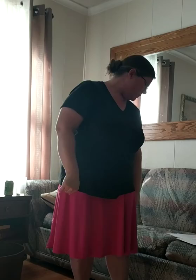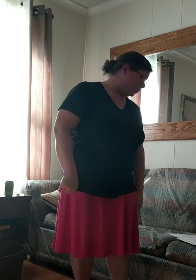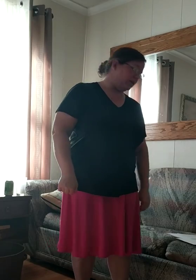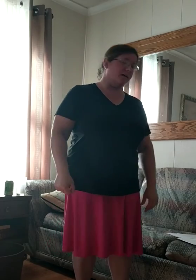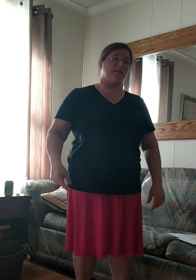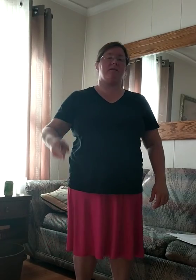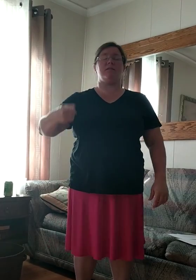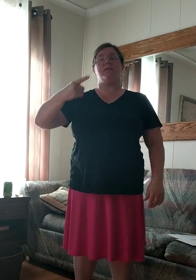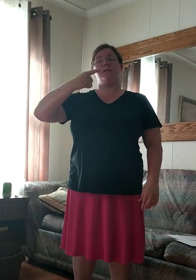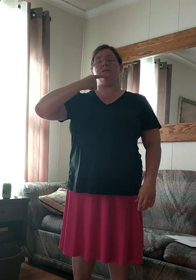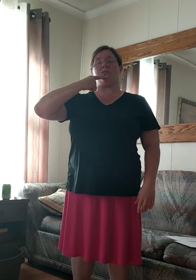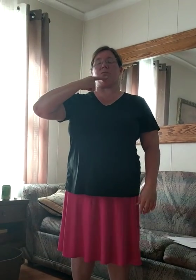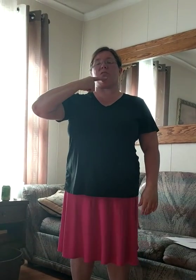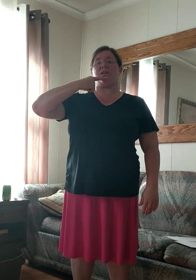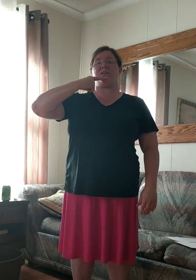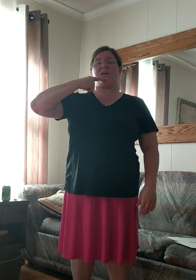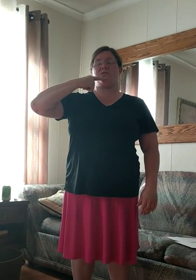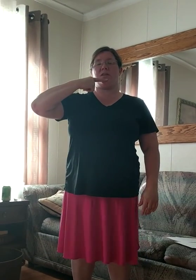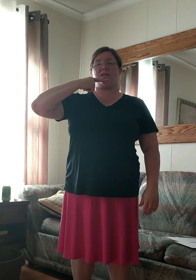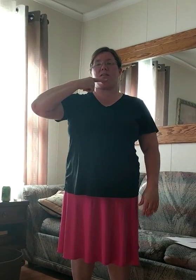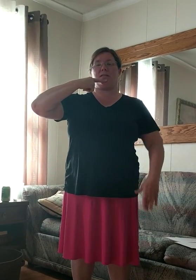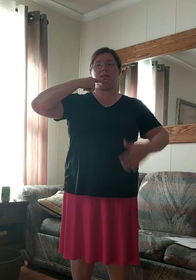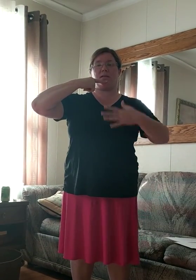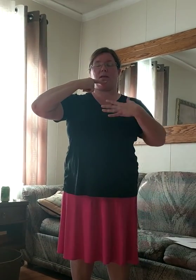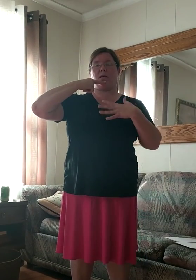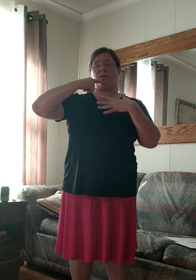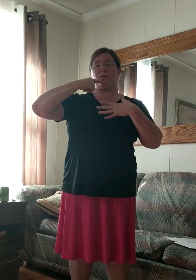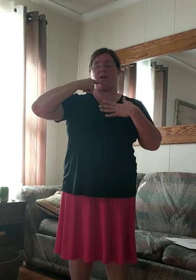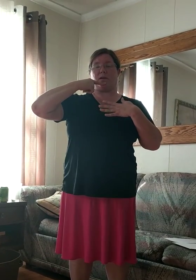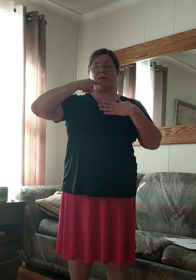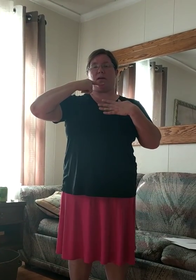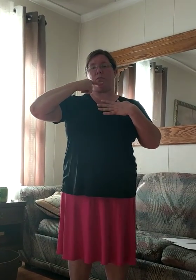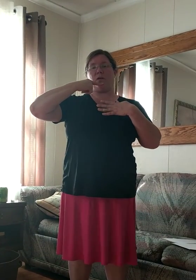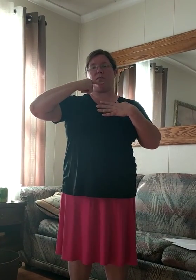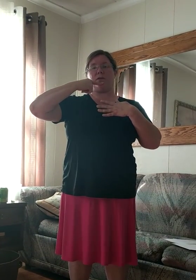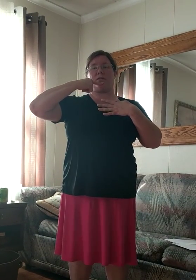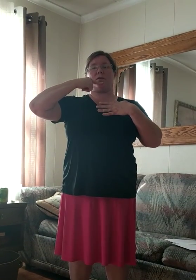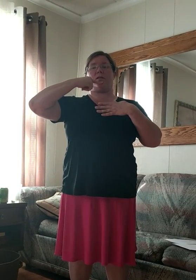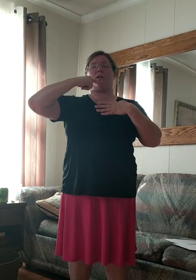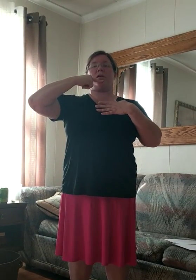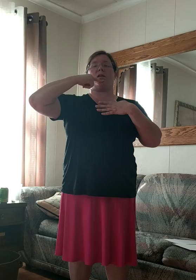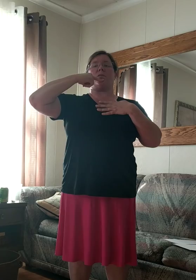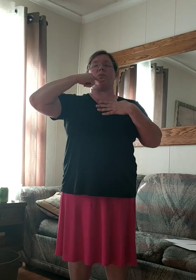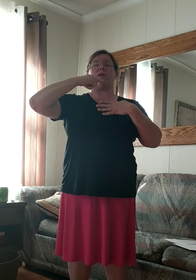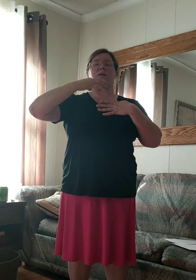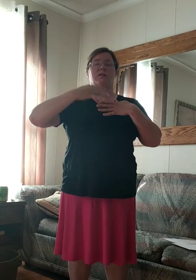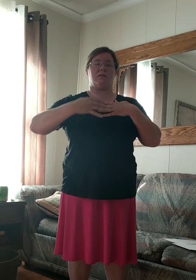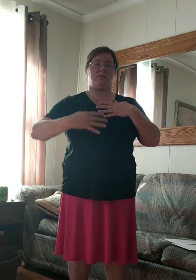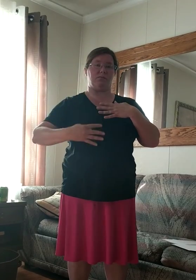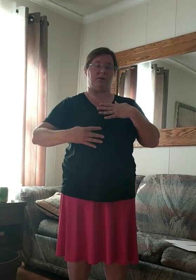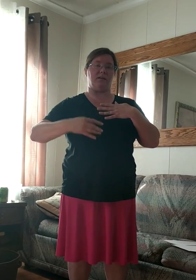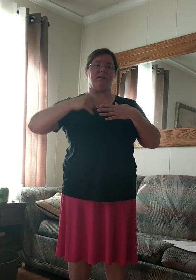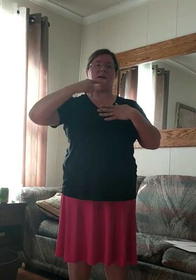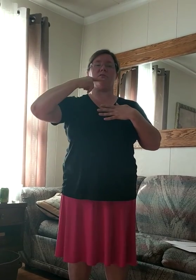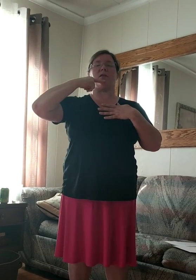Blood. So, we're touching our chin. We've got our hand in front of it. And we're going to wiggle it down in front.